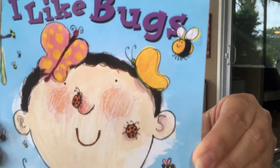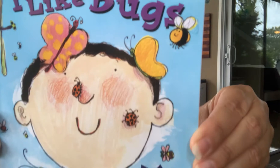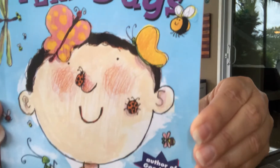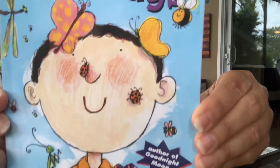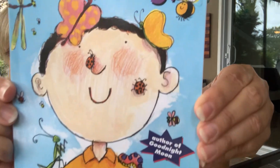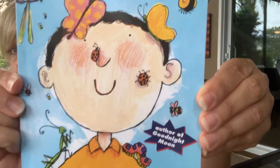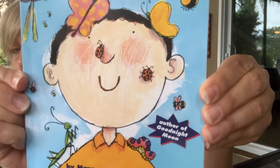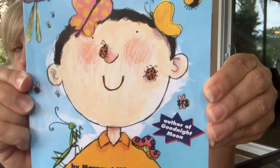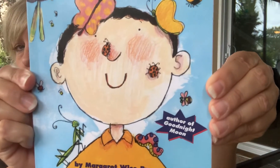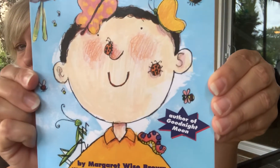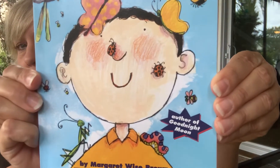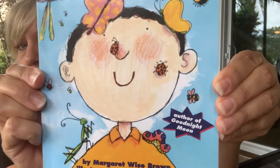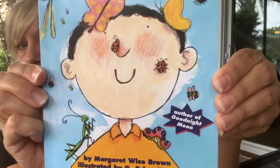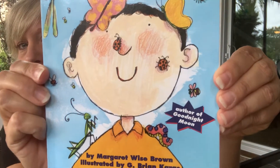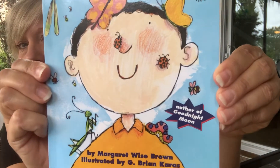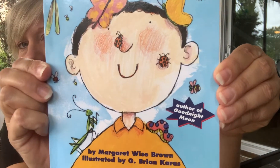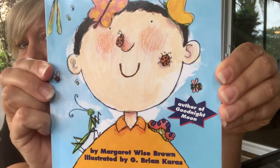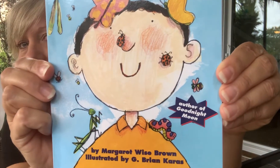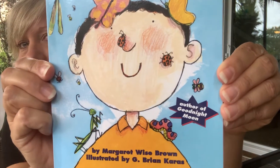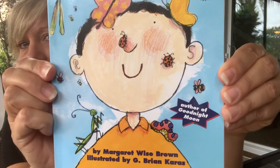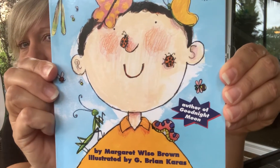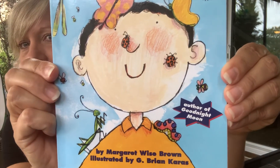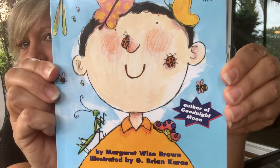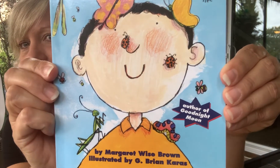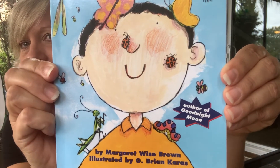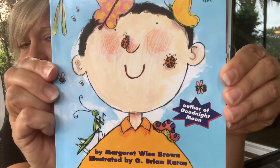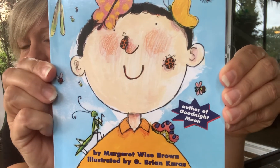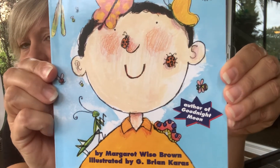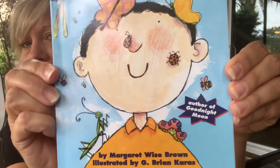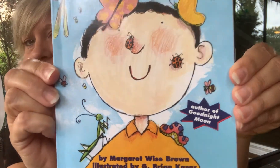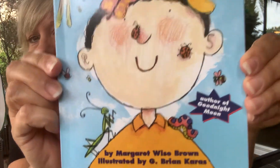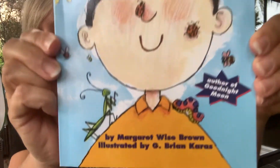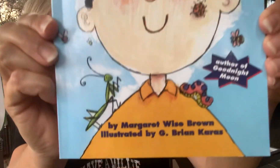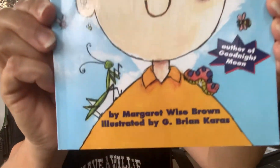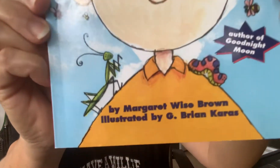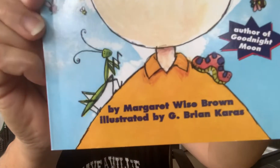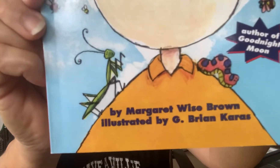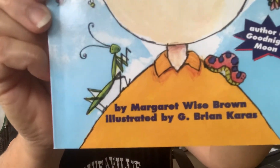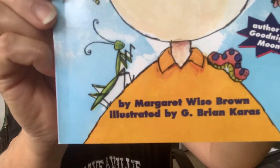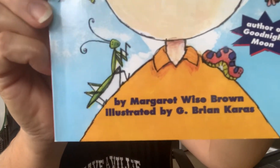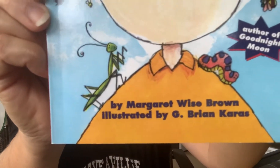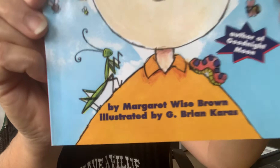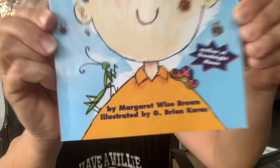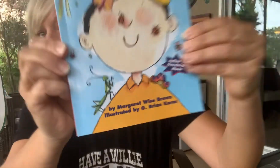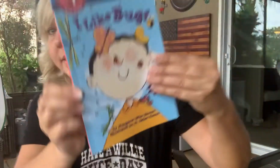bee, ladybug, caterpillar, and this cool bug is called a praying mantis.